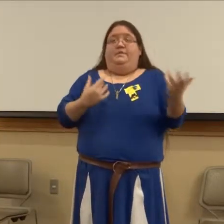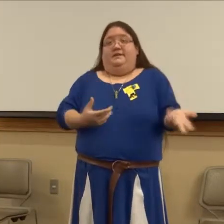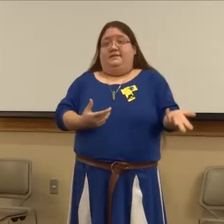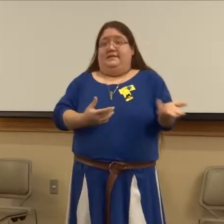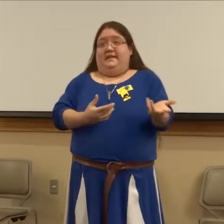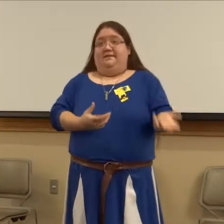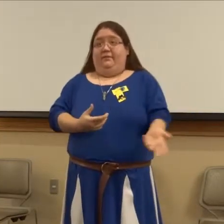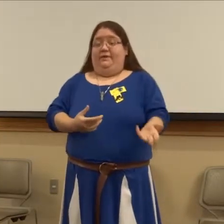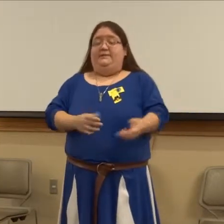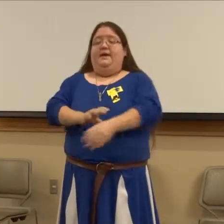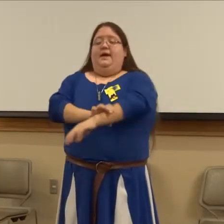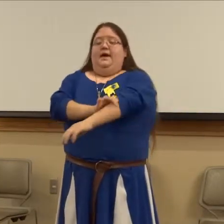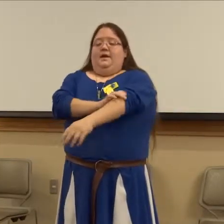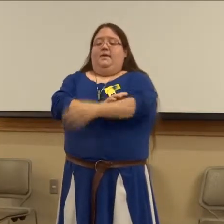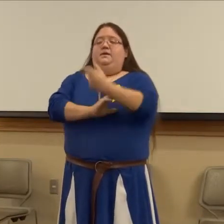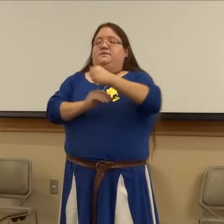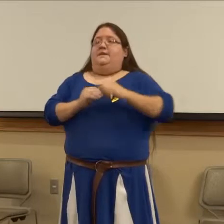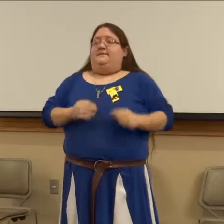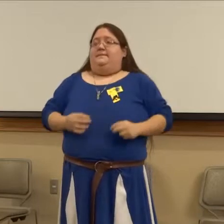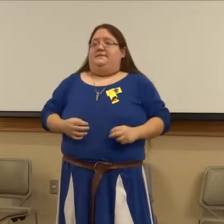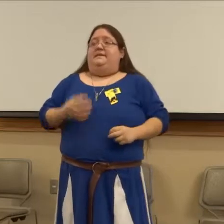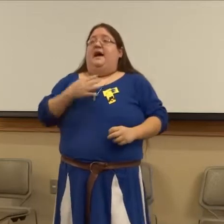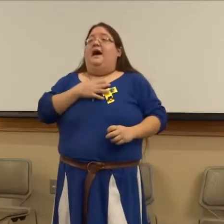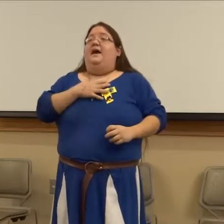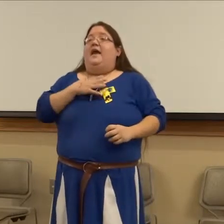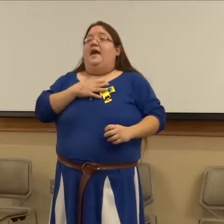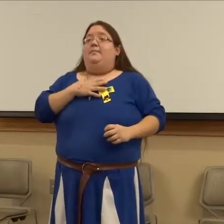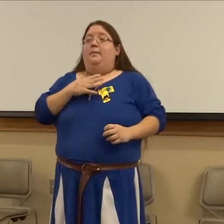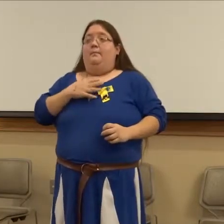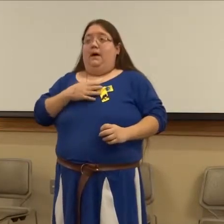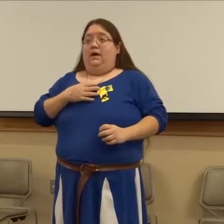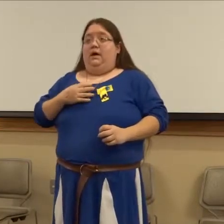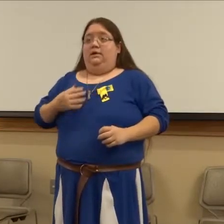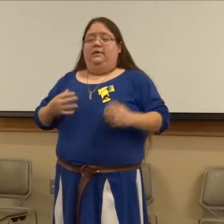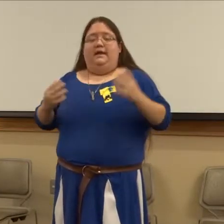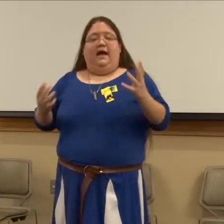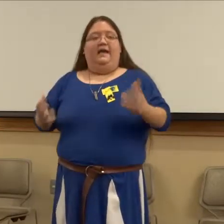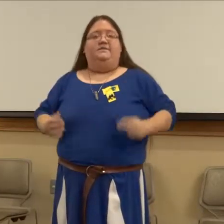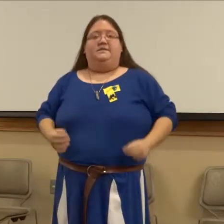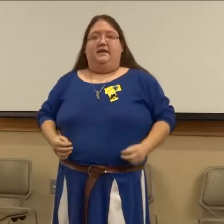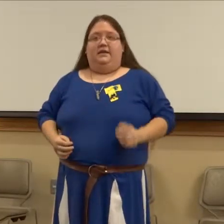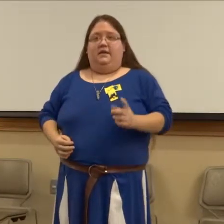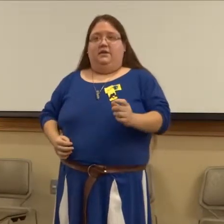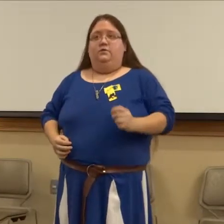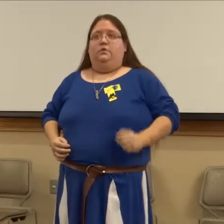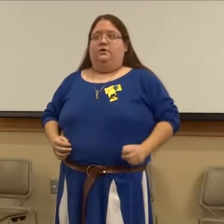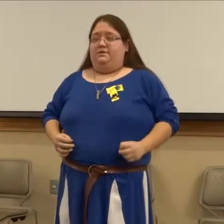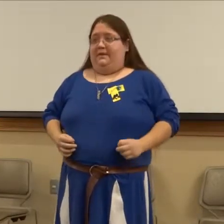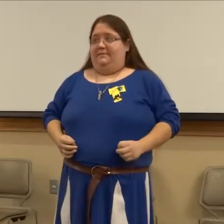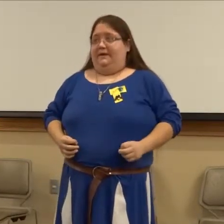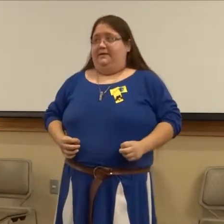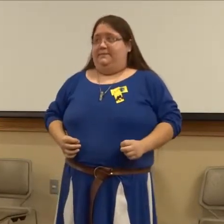does indeed have a voice, and Maka speaks to him and says, I am Maka, and I have decided that you are to be my husband,